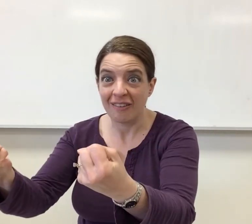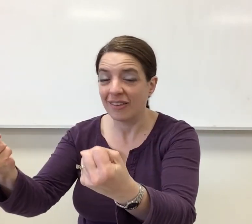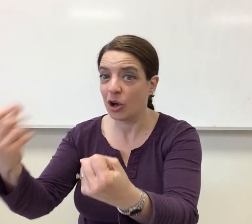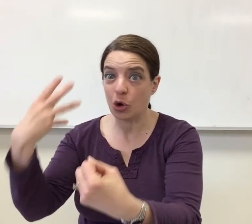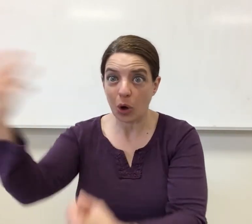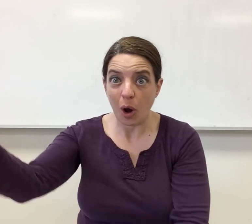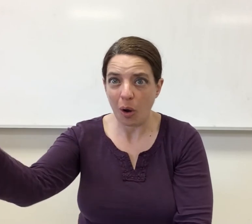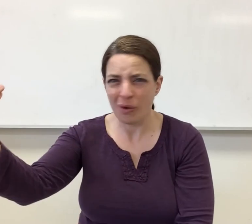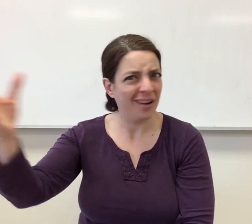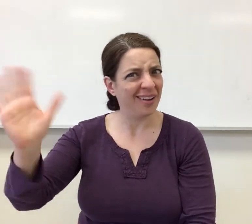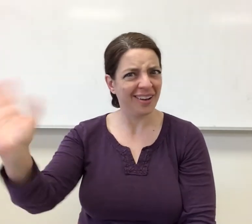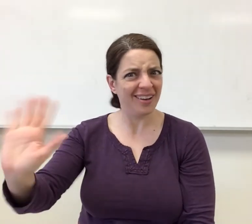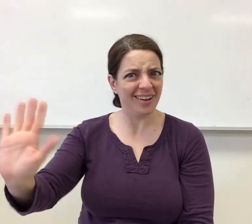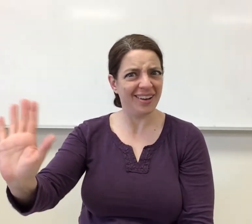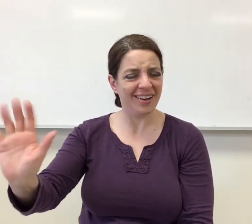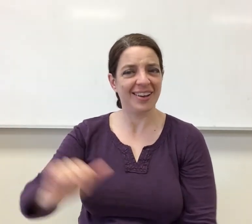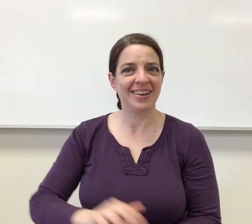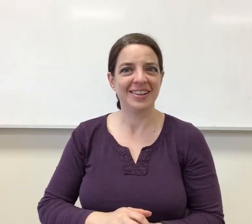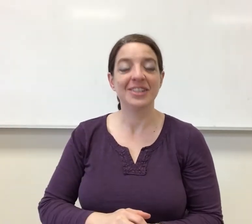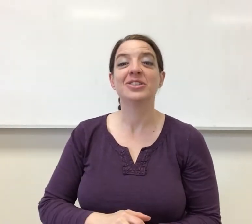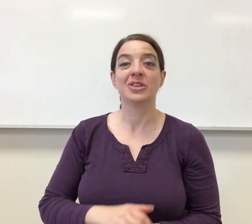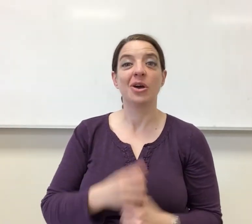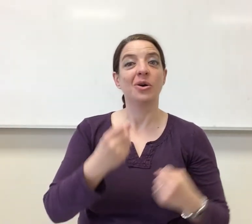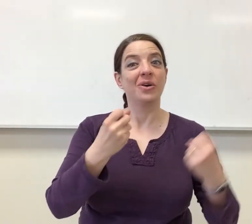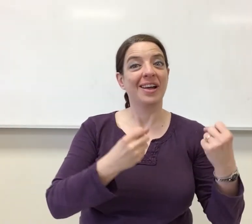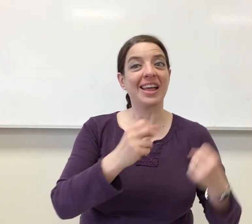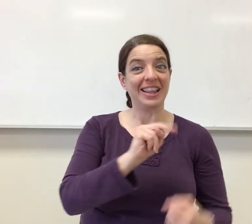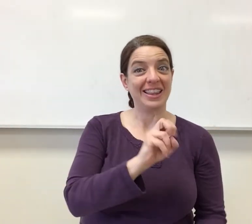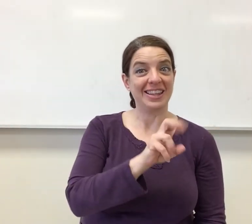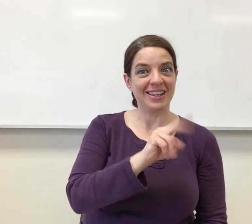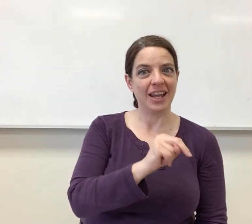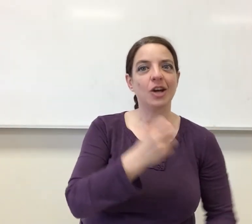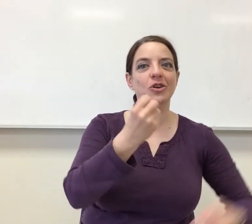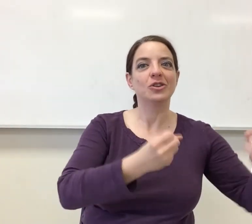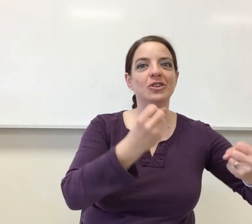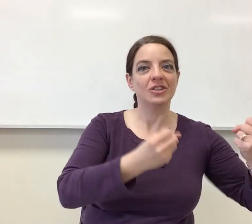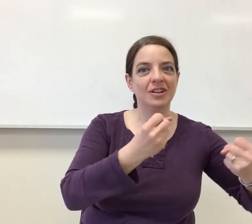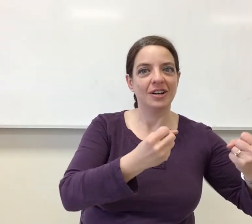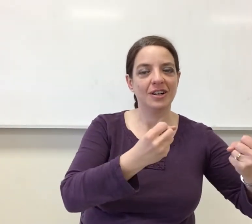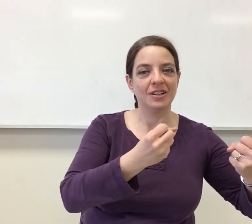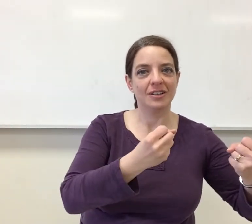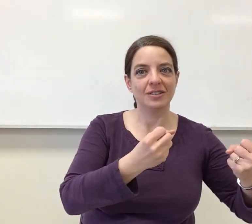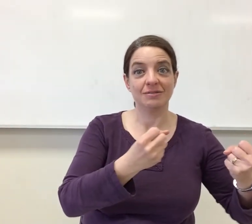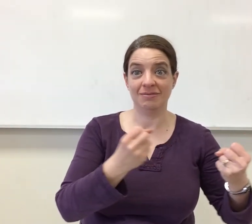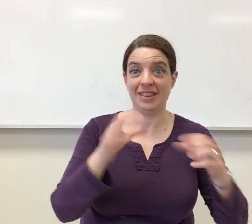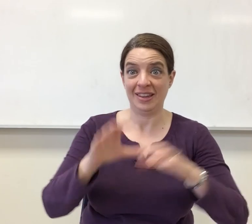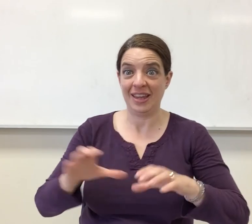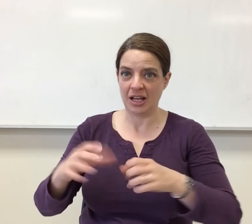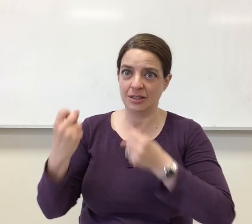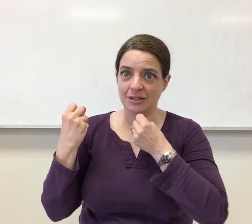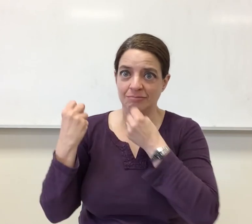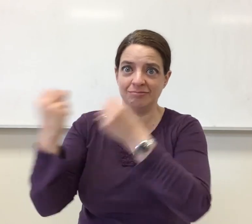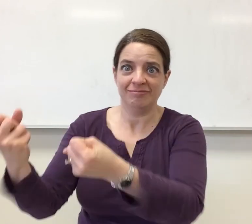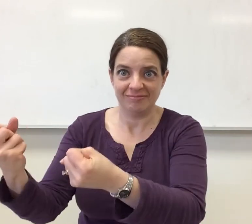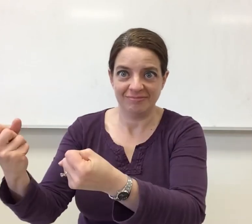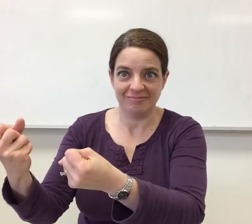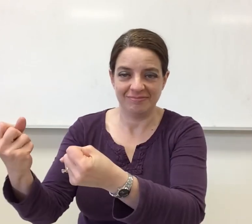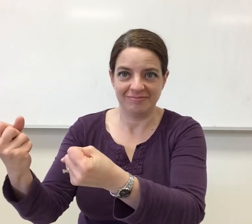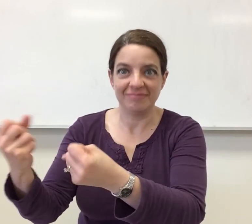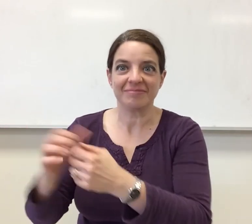he going to move down the road and go somewhere? Absolutely not. So we have that noun for car, and that's different than